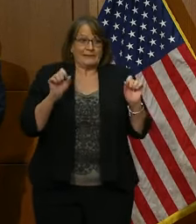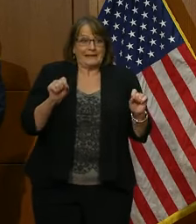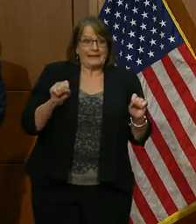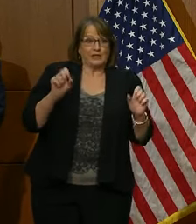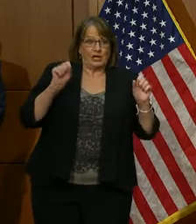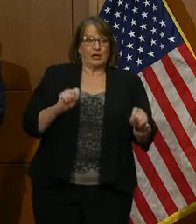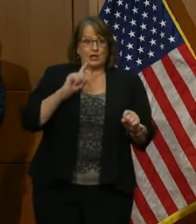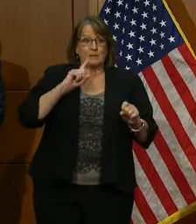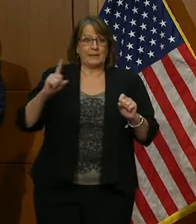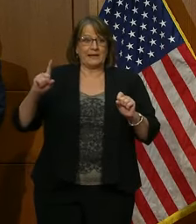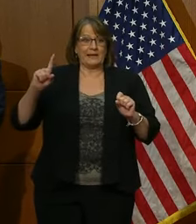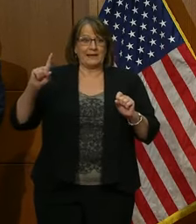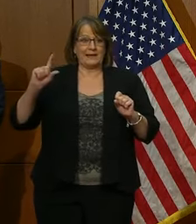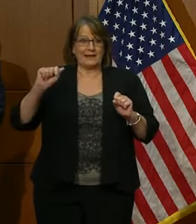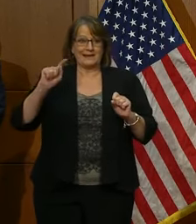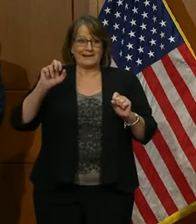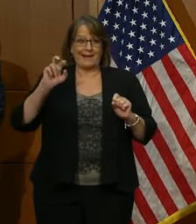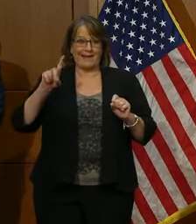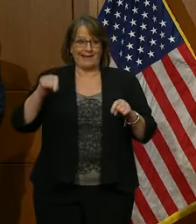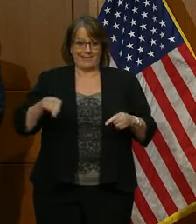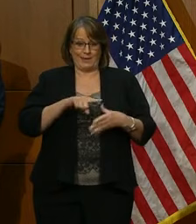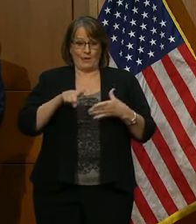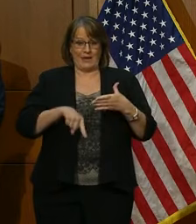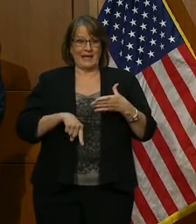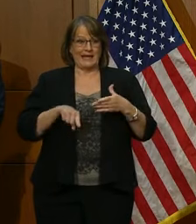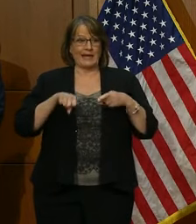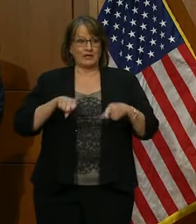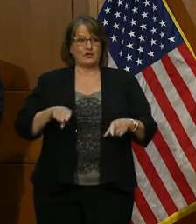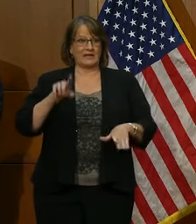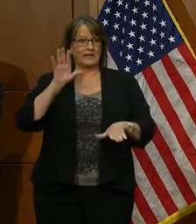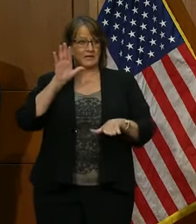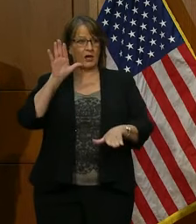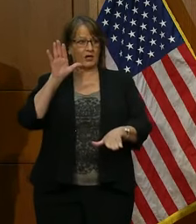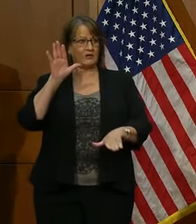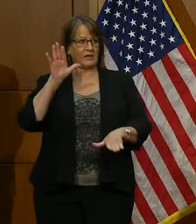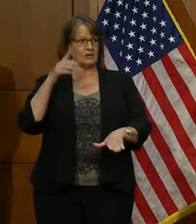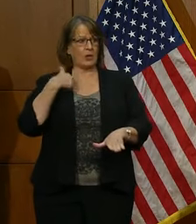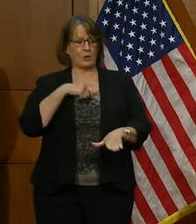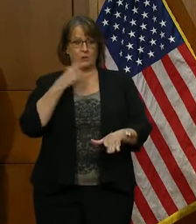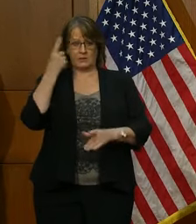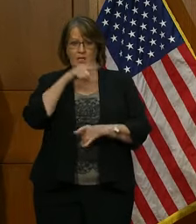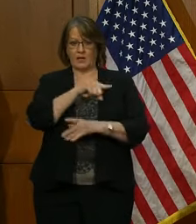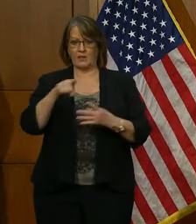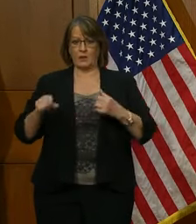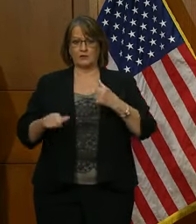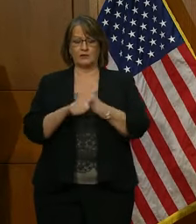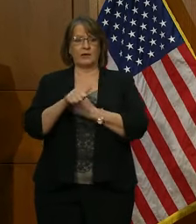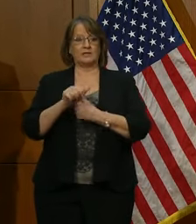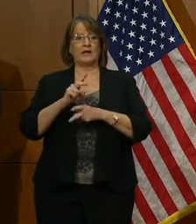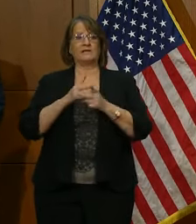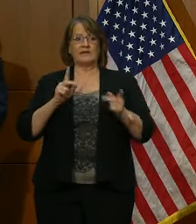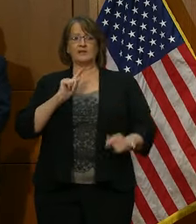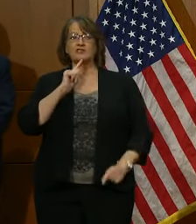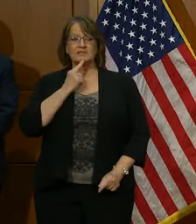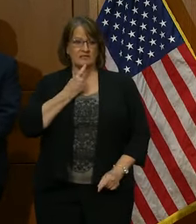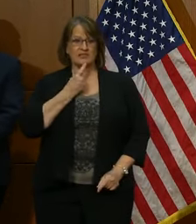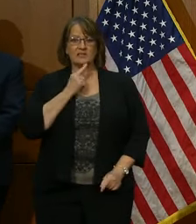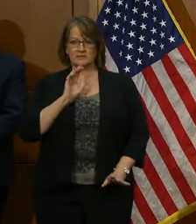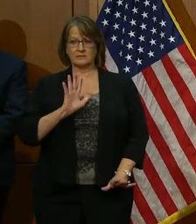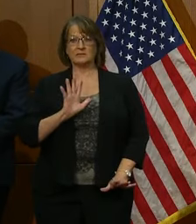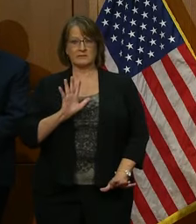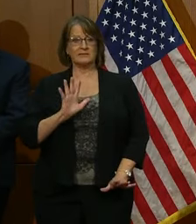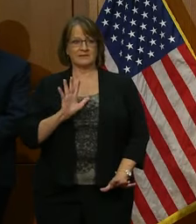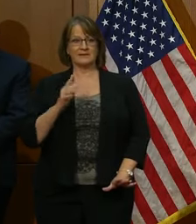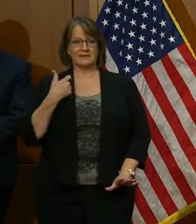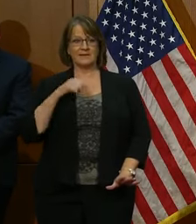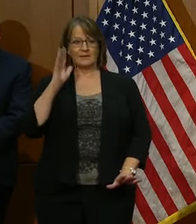this weekend and during inauguration. So we take those seriously, and as you see,